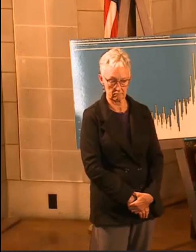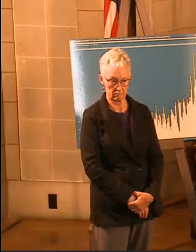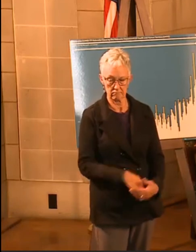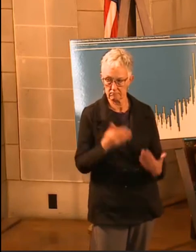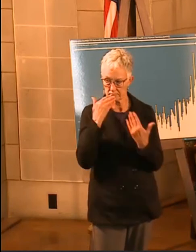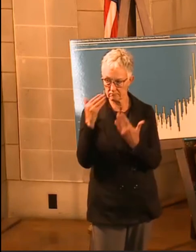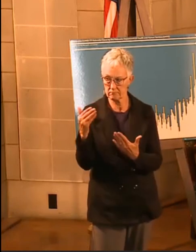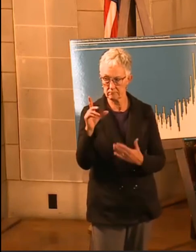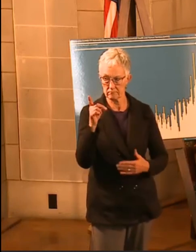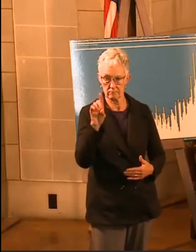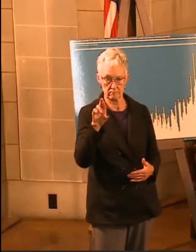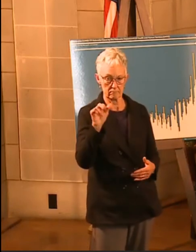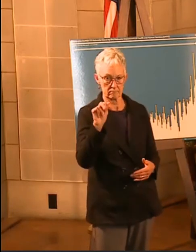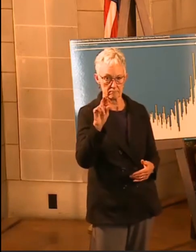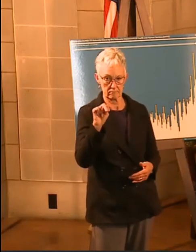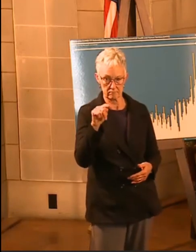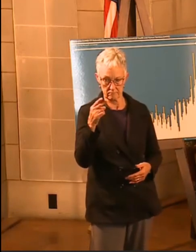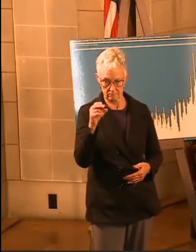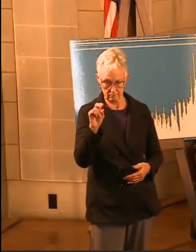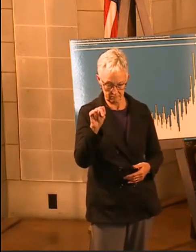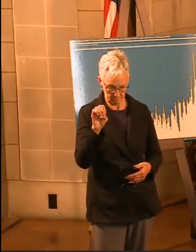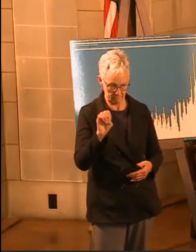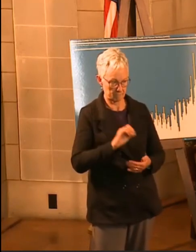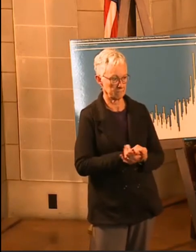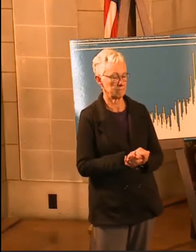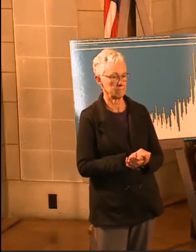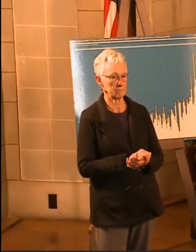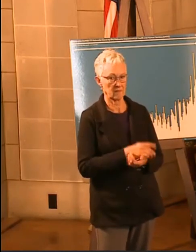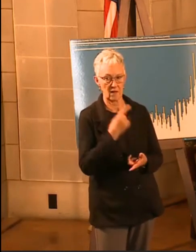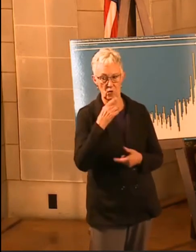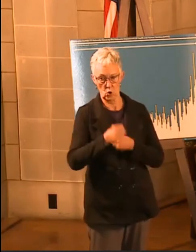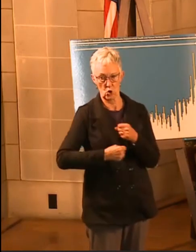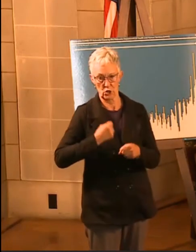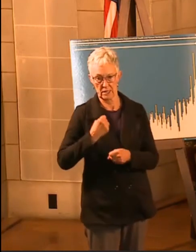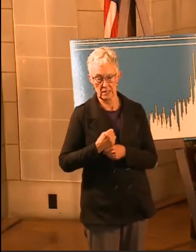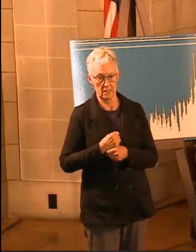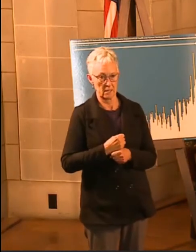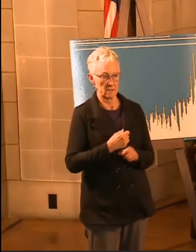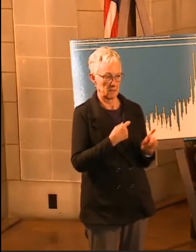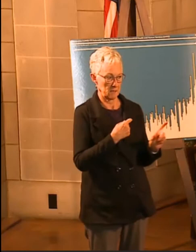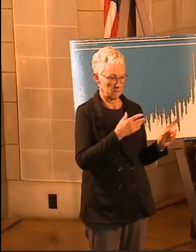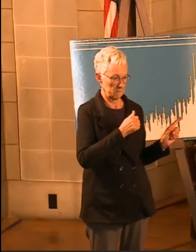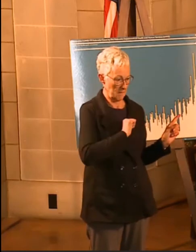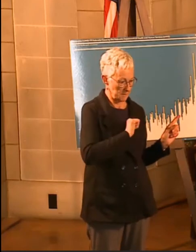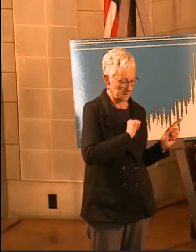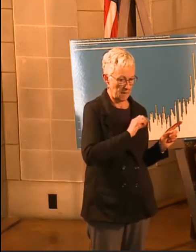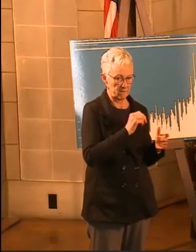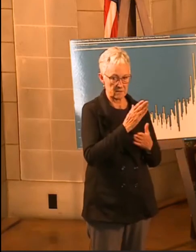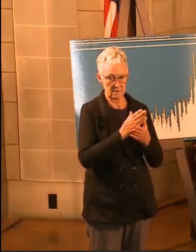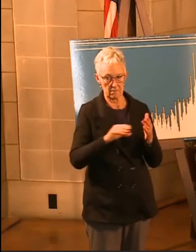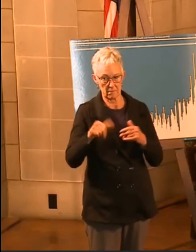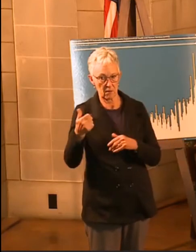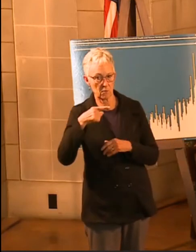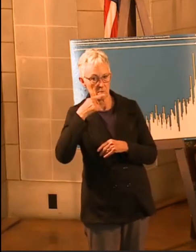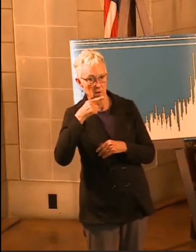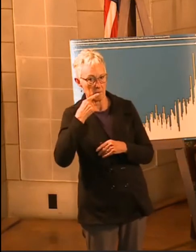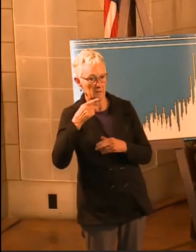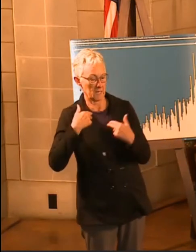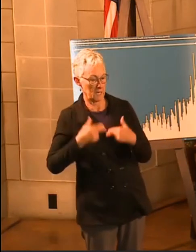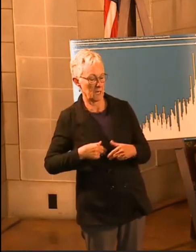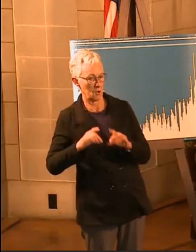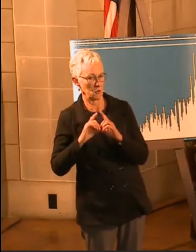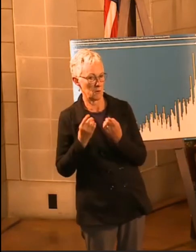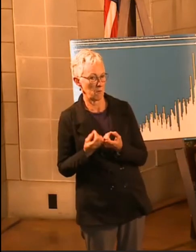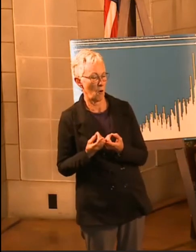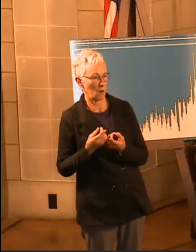Thank you, Dr. Antone. For years, my colleagues and I have been giving and receiving advice about what all of us can